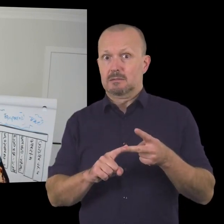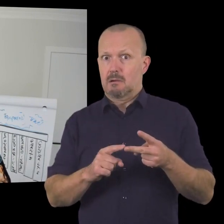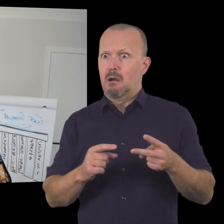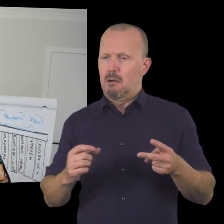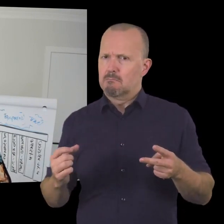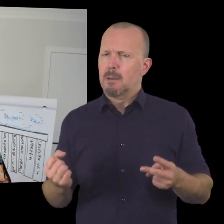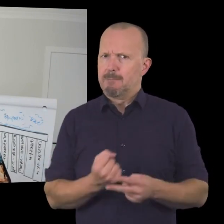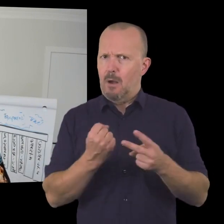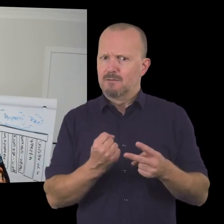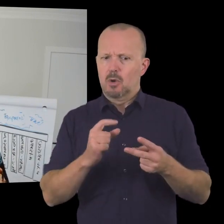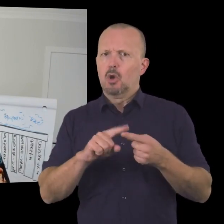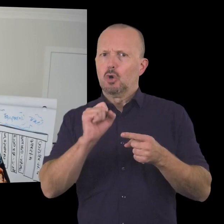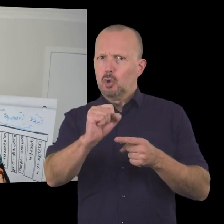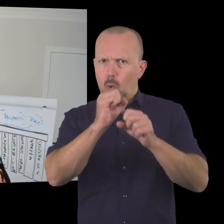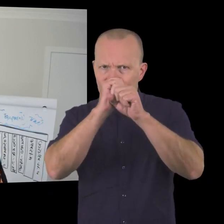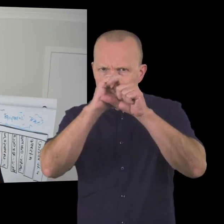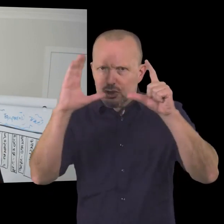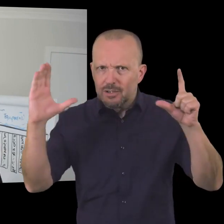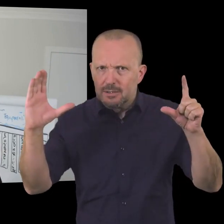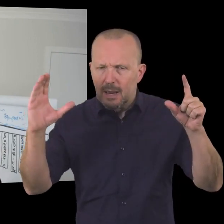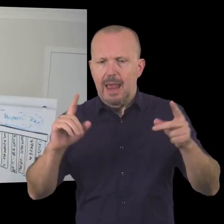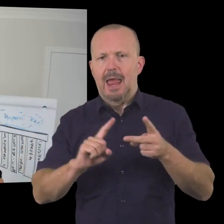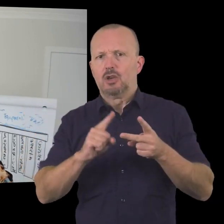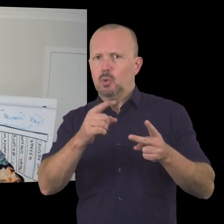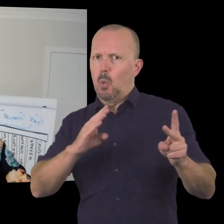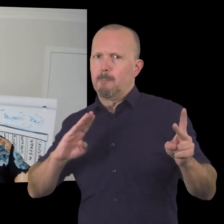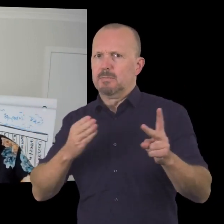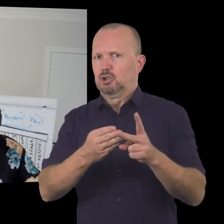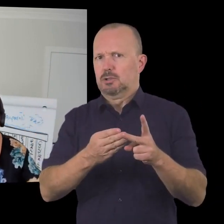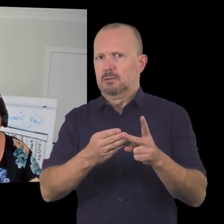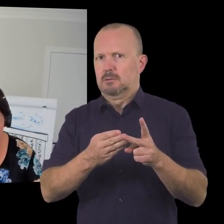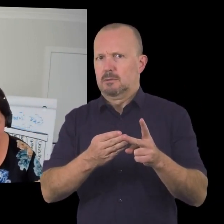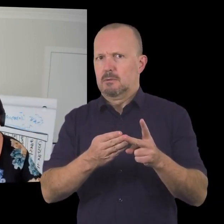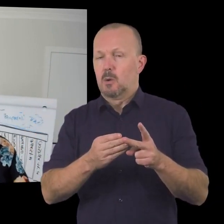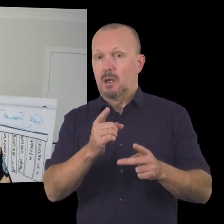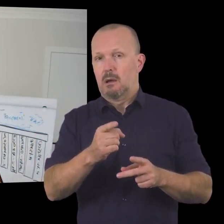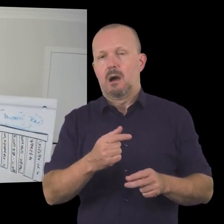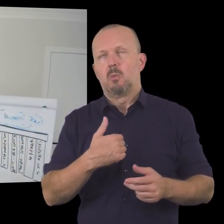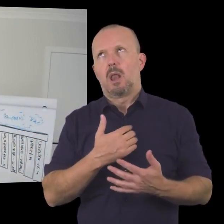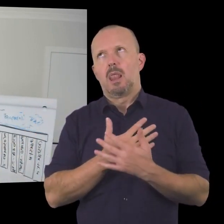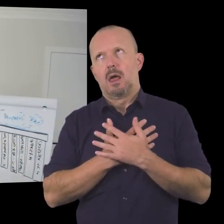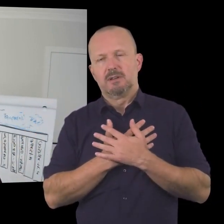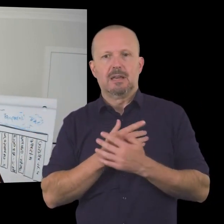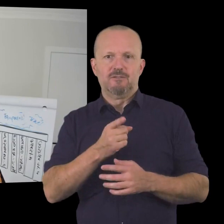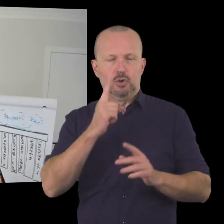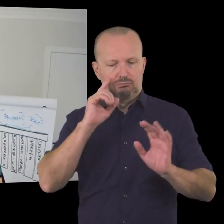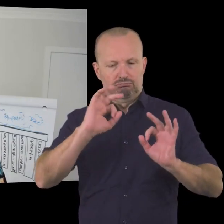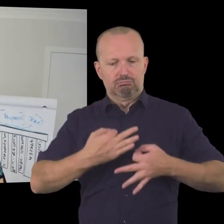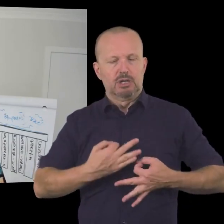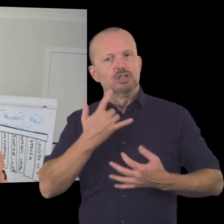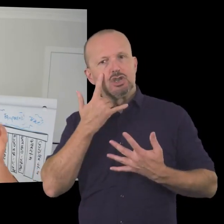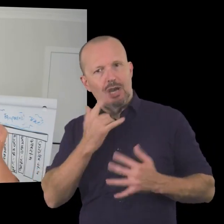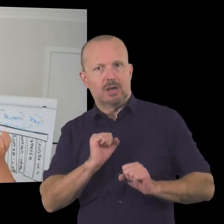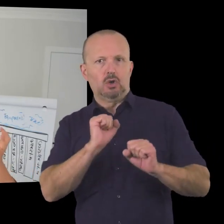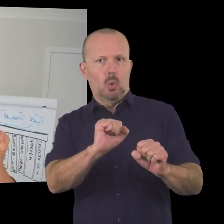and they are your vision and your mission i would love it if you would check in with your vision